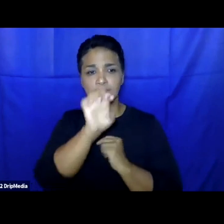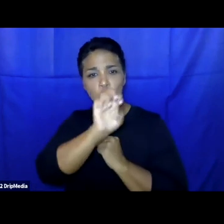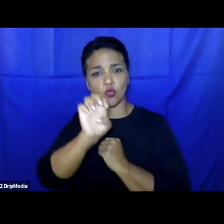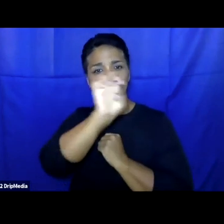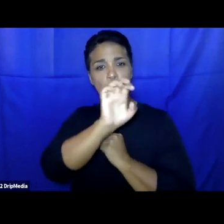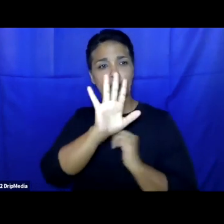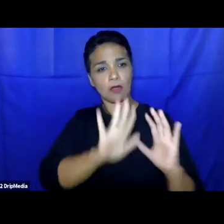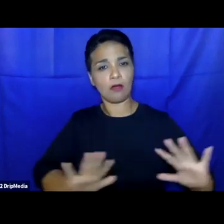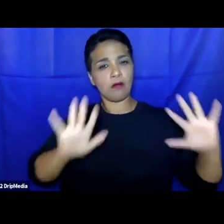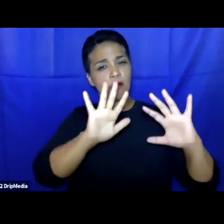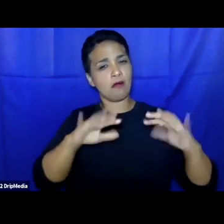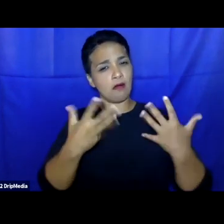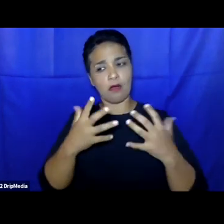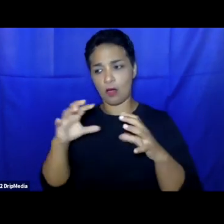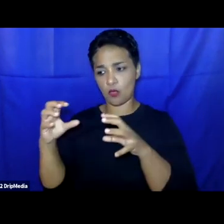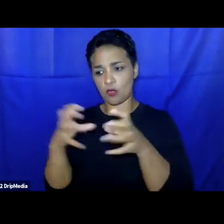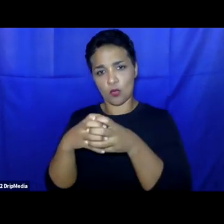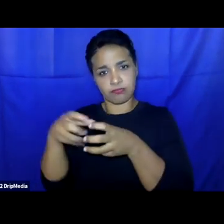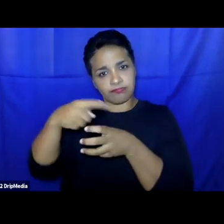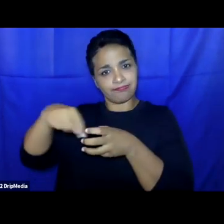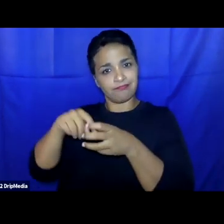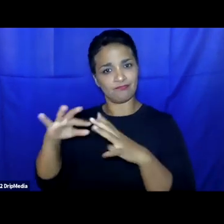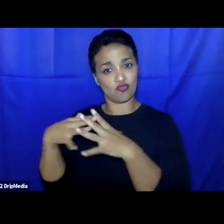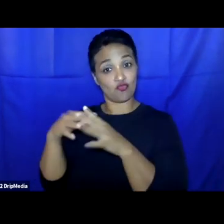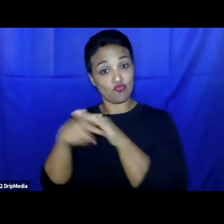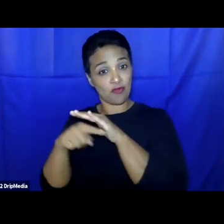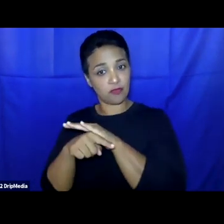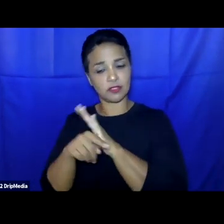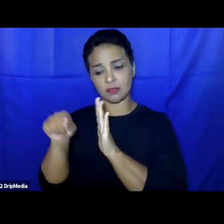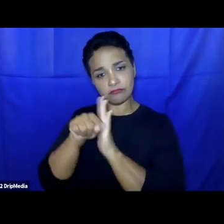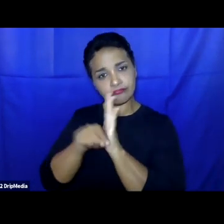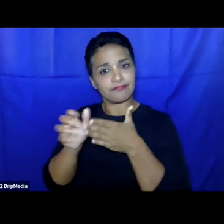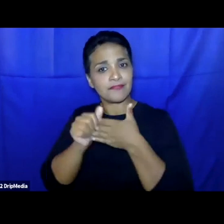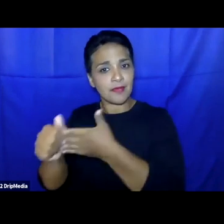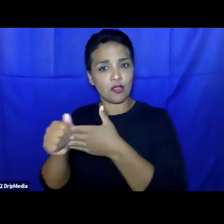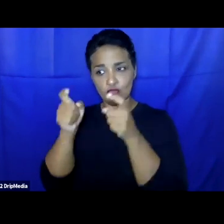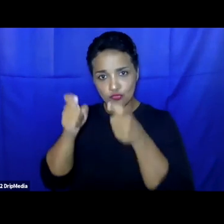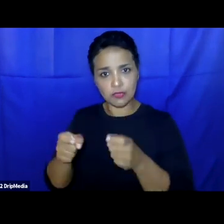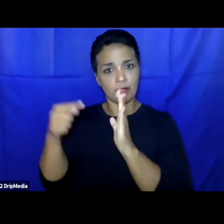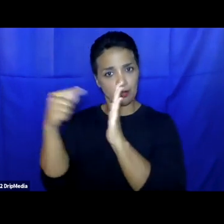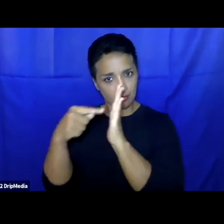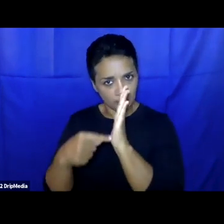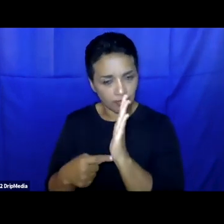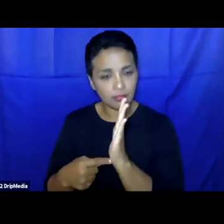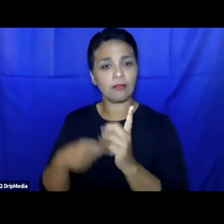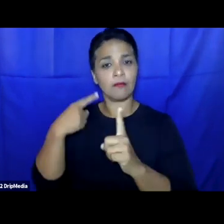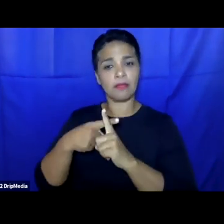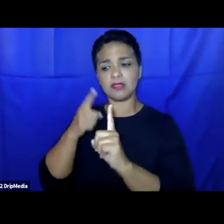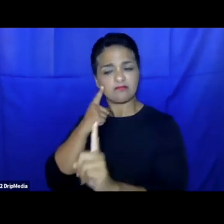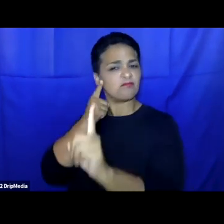combat on refugees both its guiding principles granted international refugee law and its overall objectives to enhance solidarity with